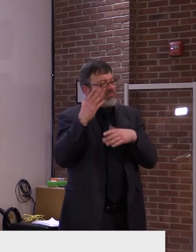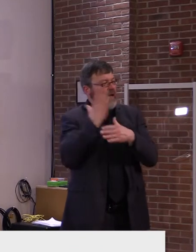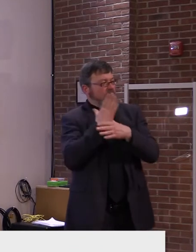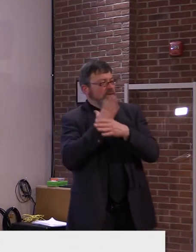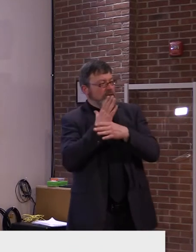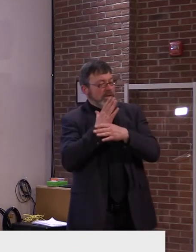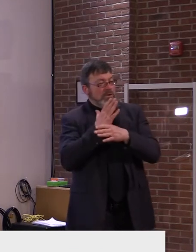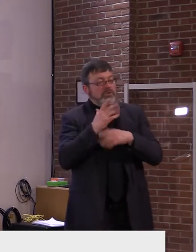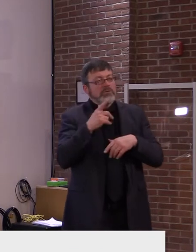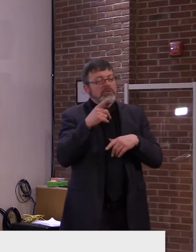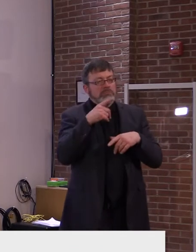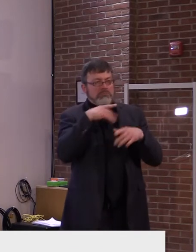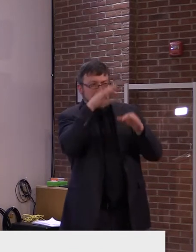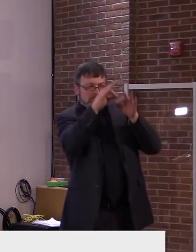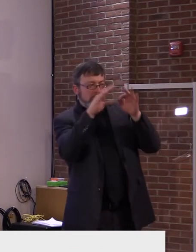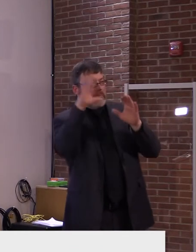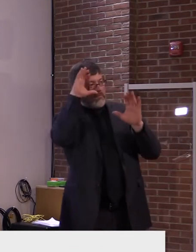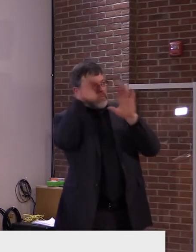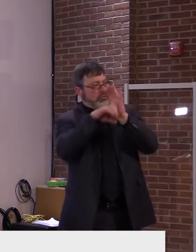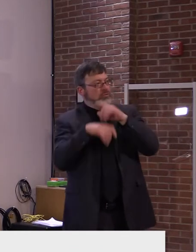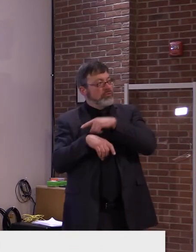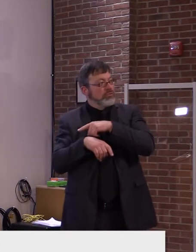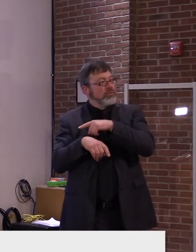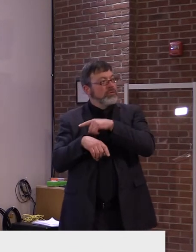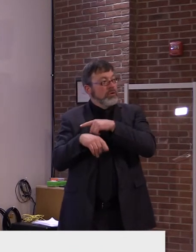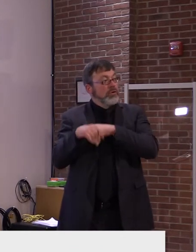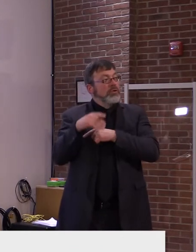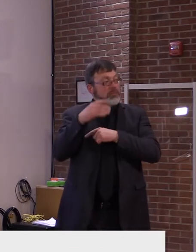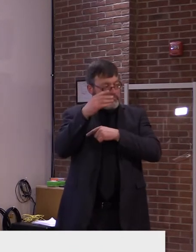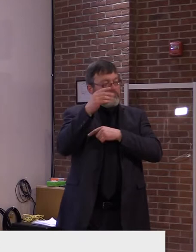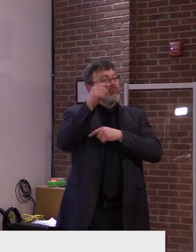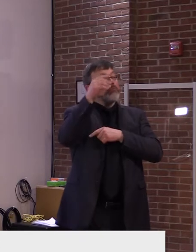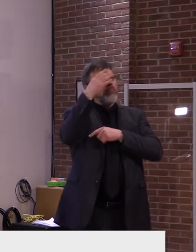we're having marked decreases in active cases